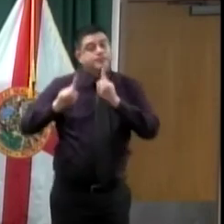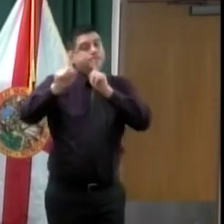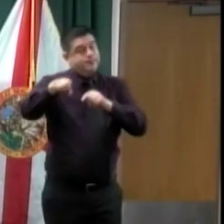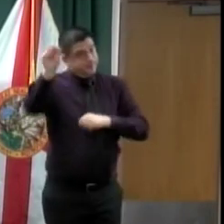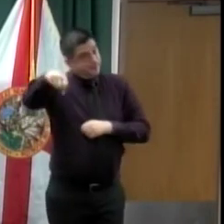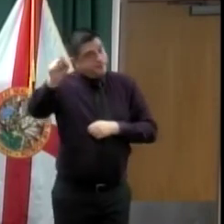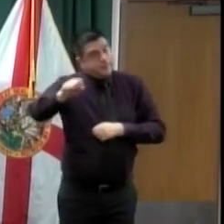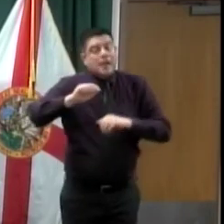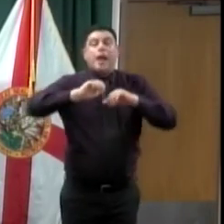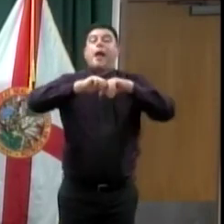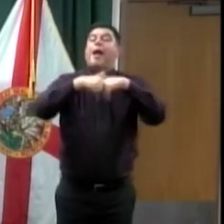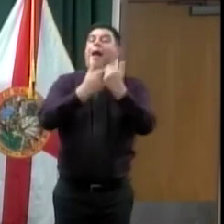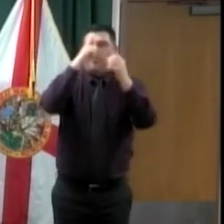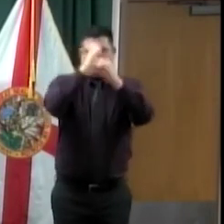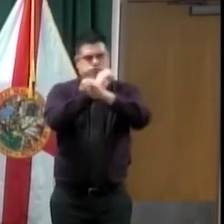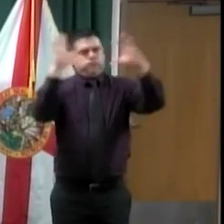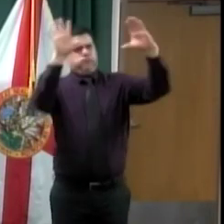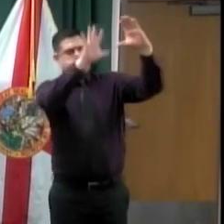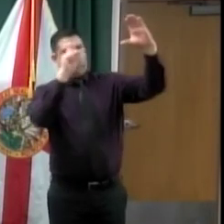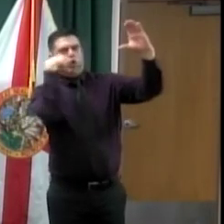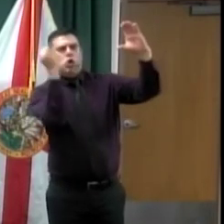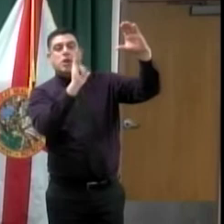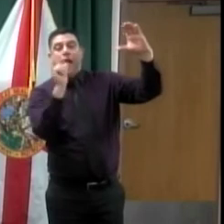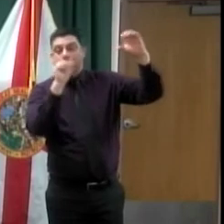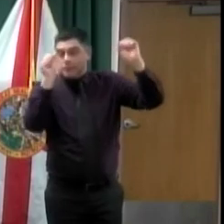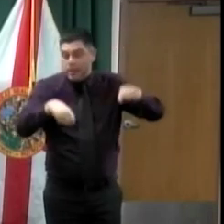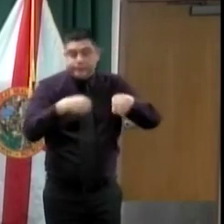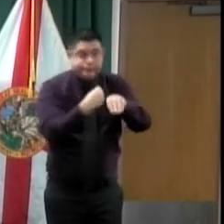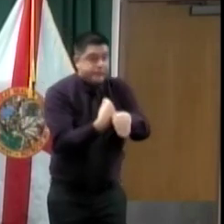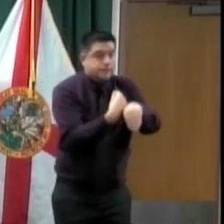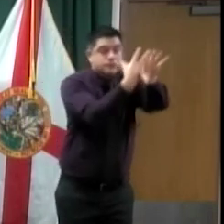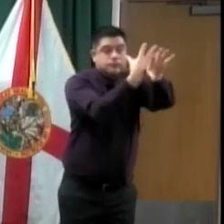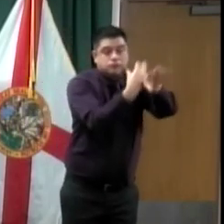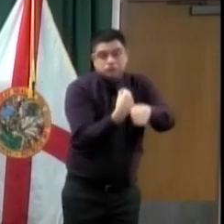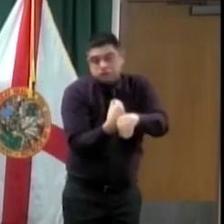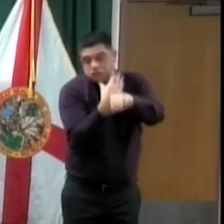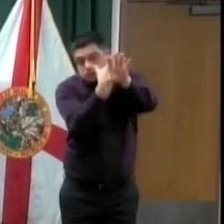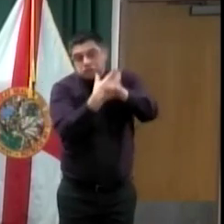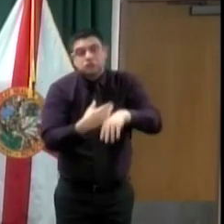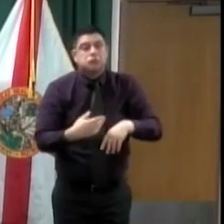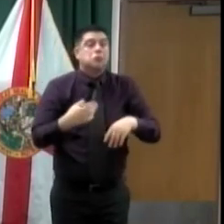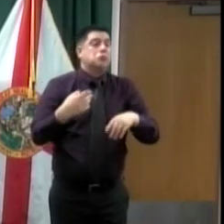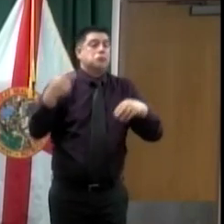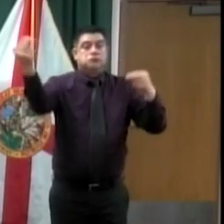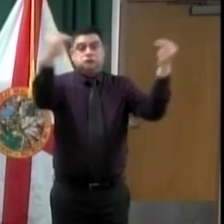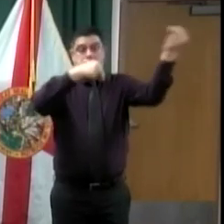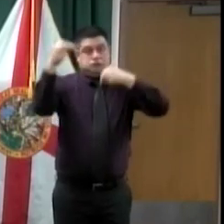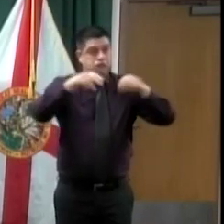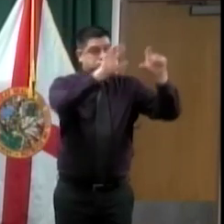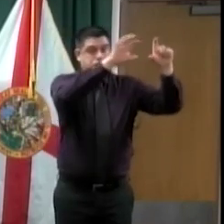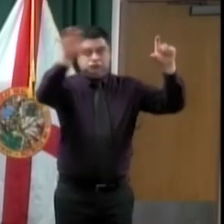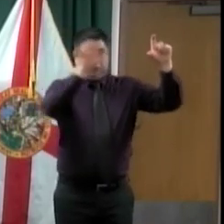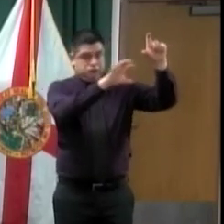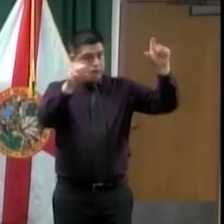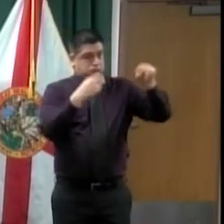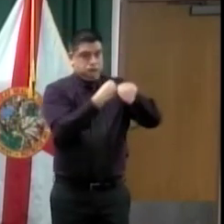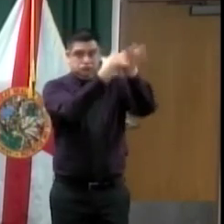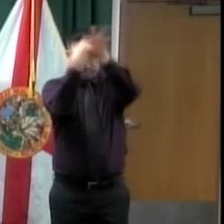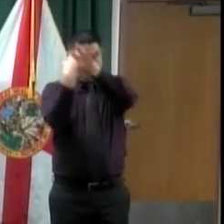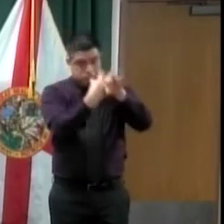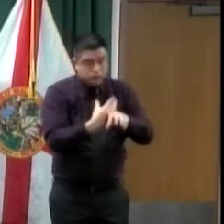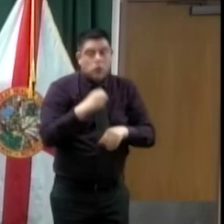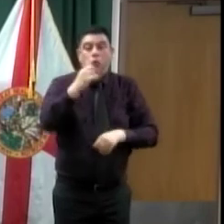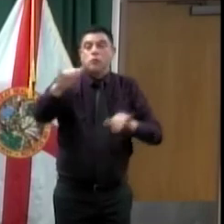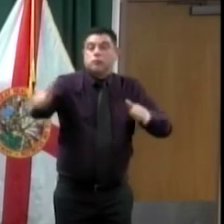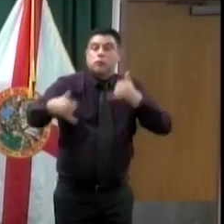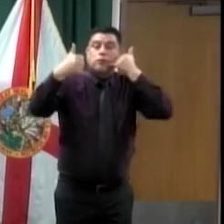emails read at a meeting by a staff member. For the most part, I think all the commissioners are receiving emails, they're getting